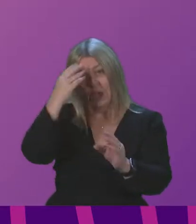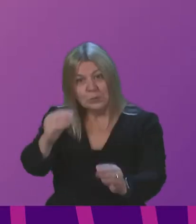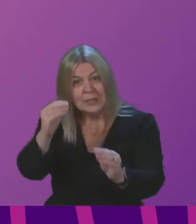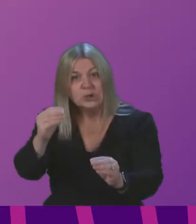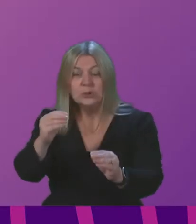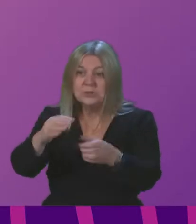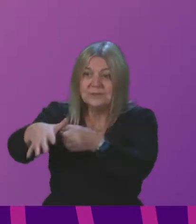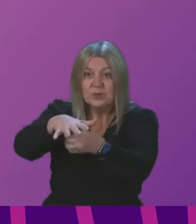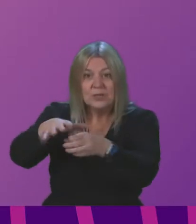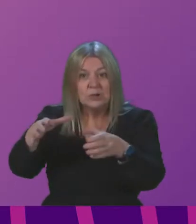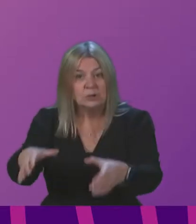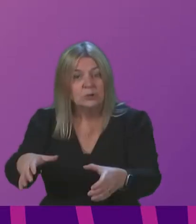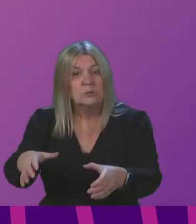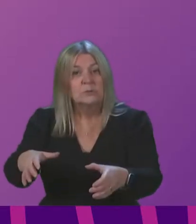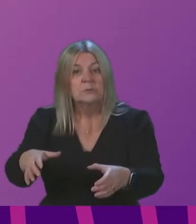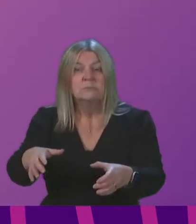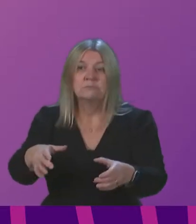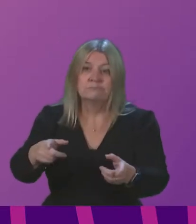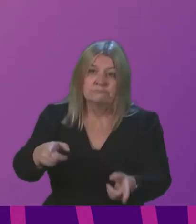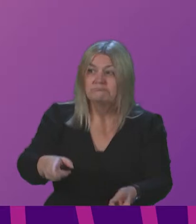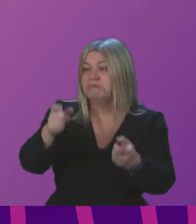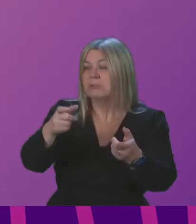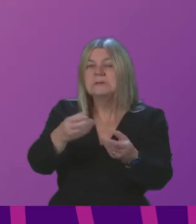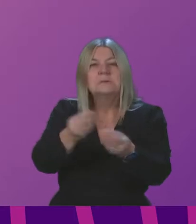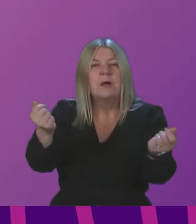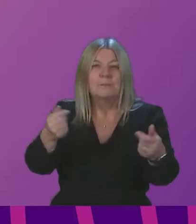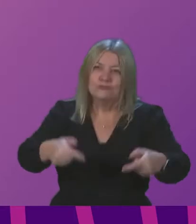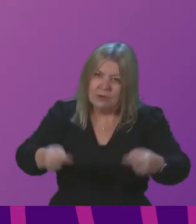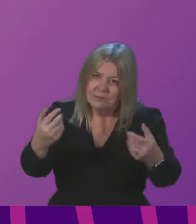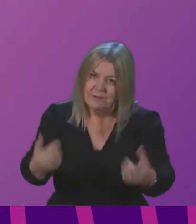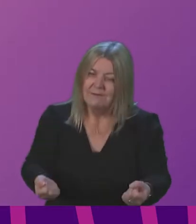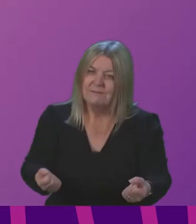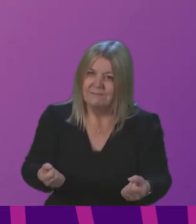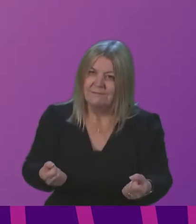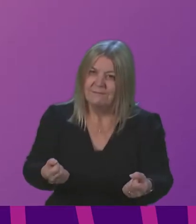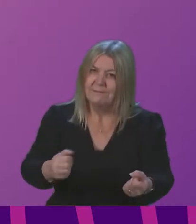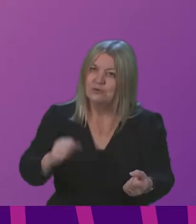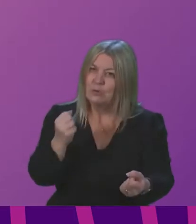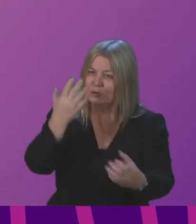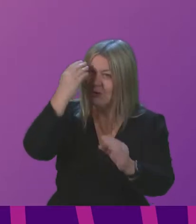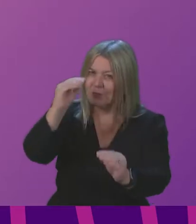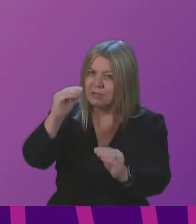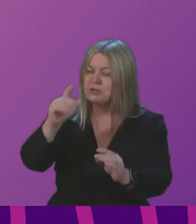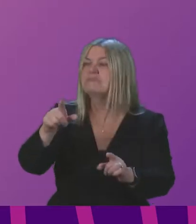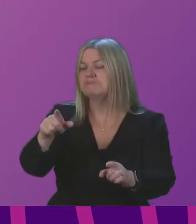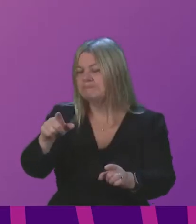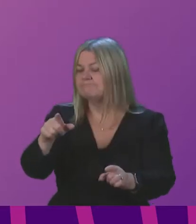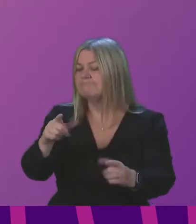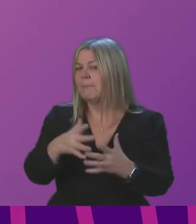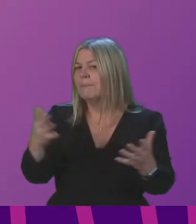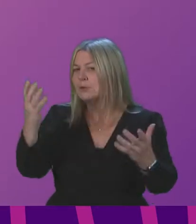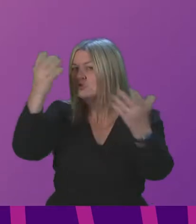situation there were some highlights of the education challenges that we face in this country and I have huge concerns